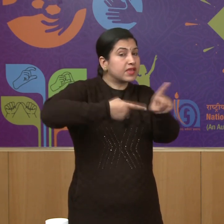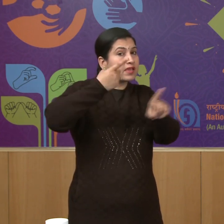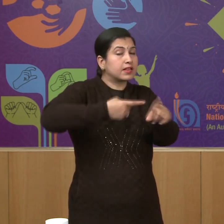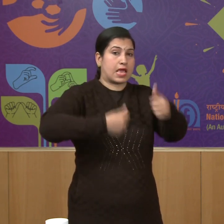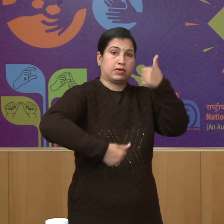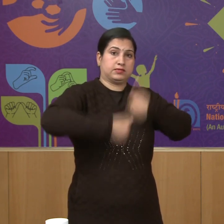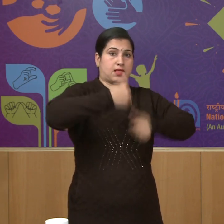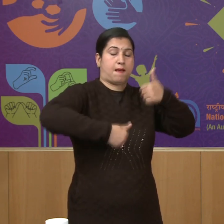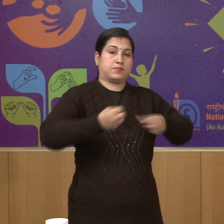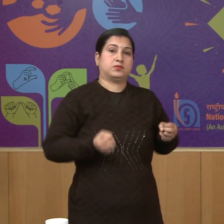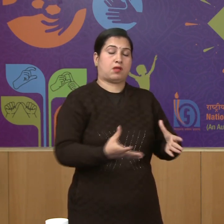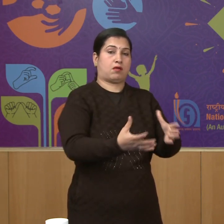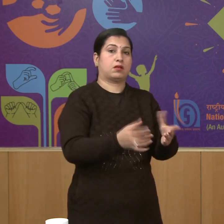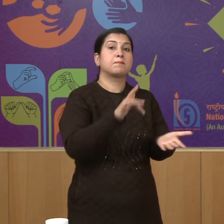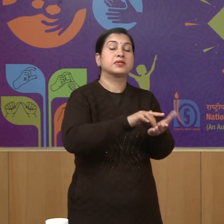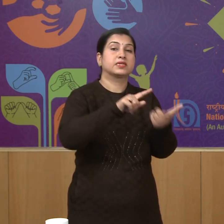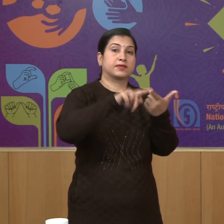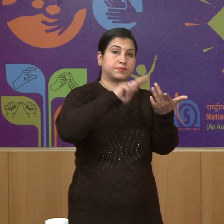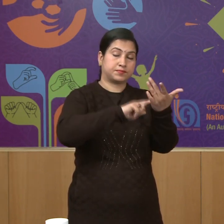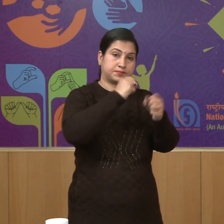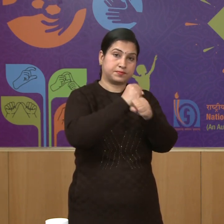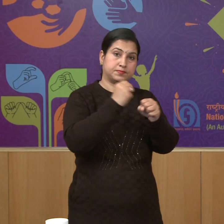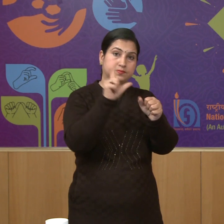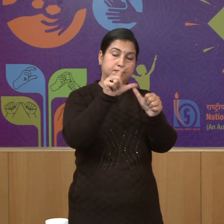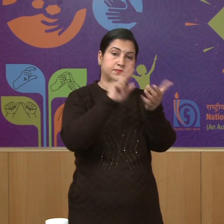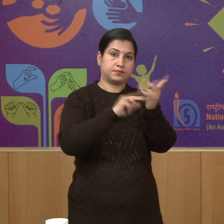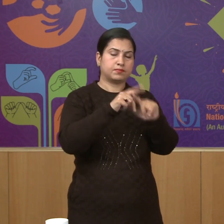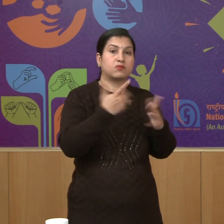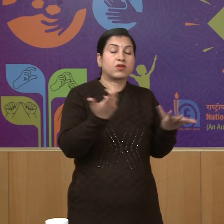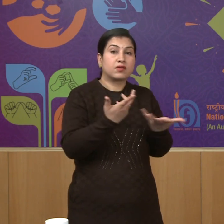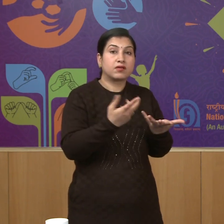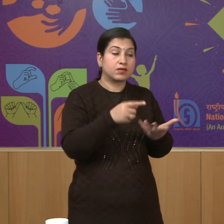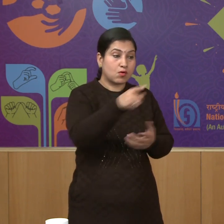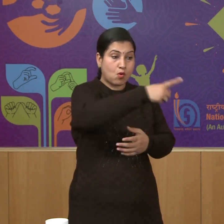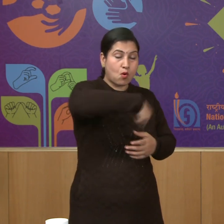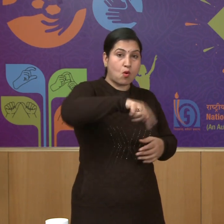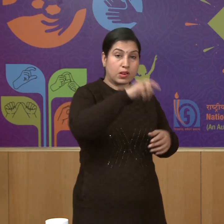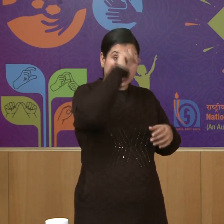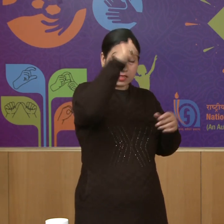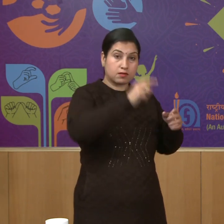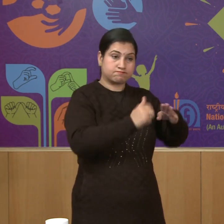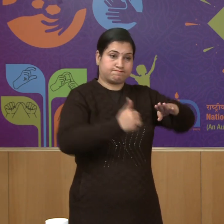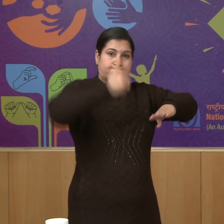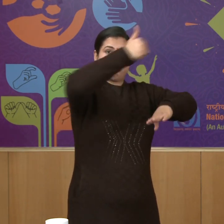to select the officers of the Indian administrative service